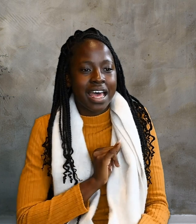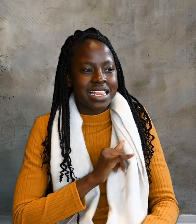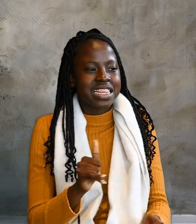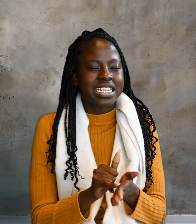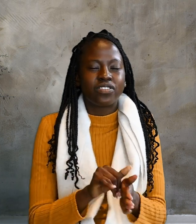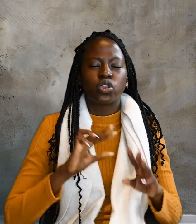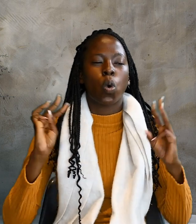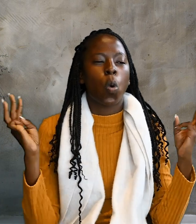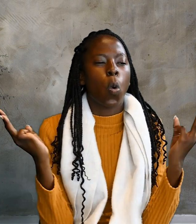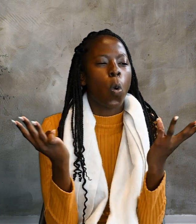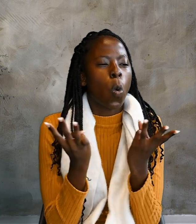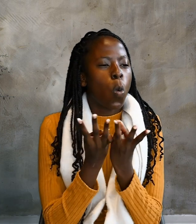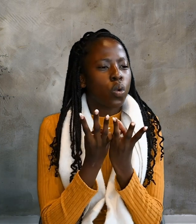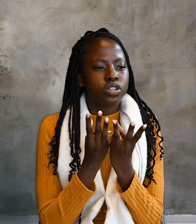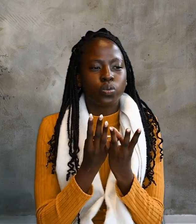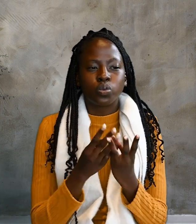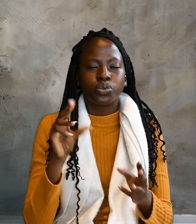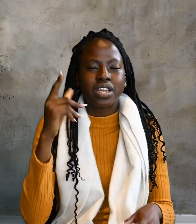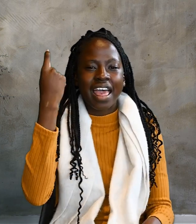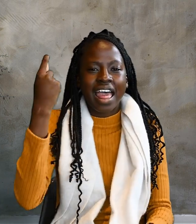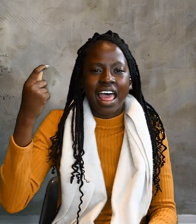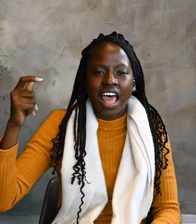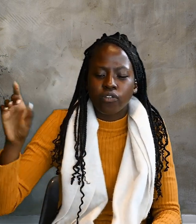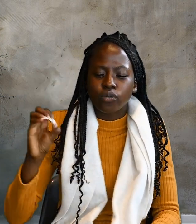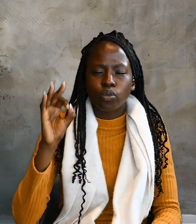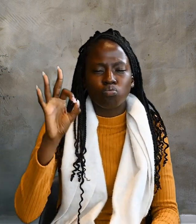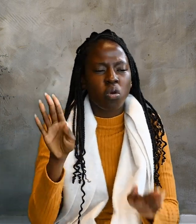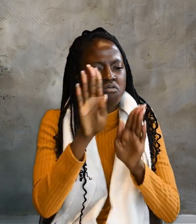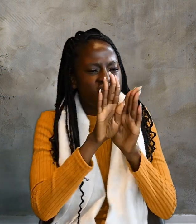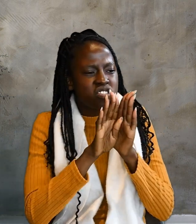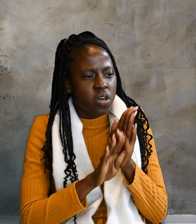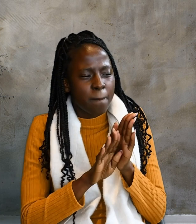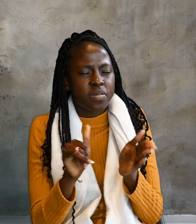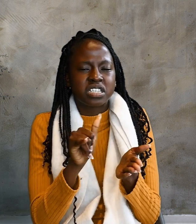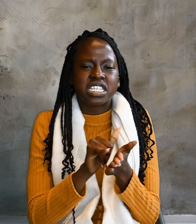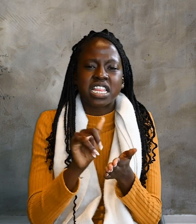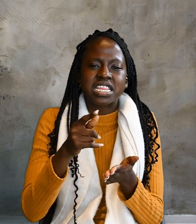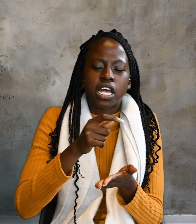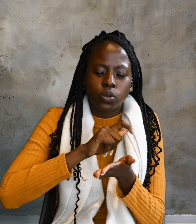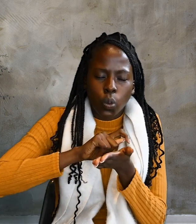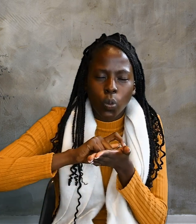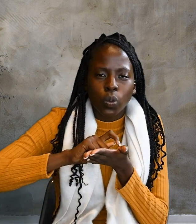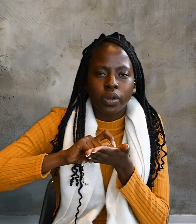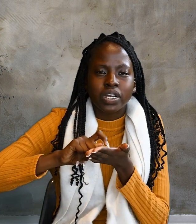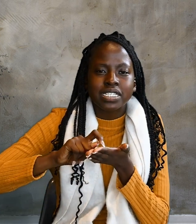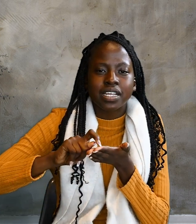that even the whole world would not have room for the books that would be written.